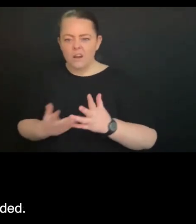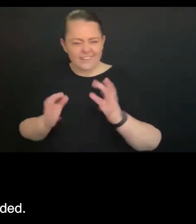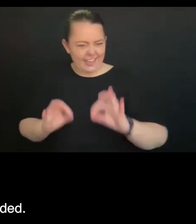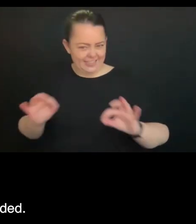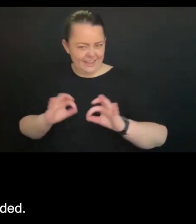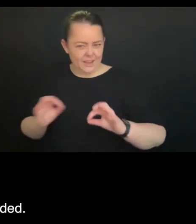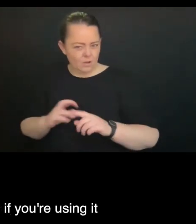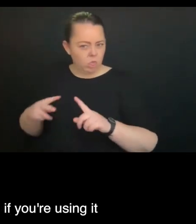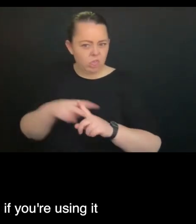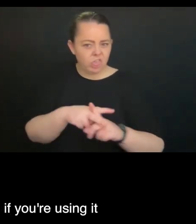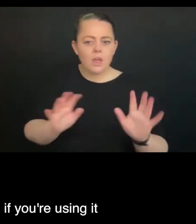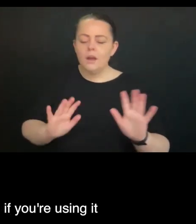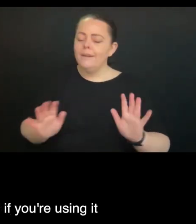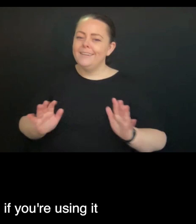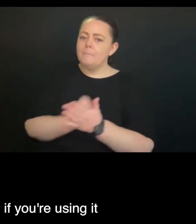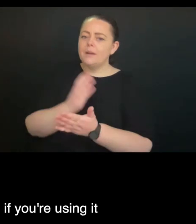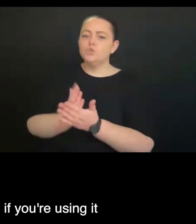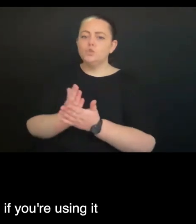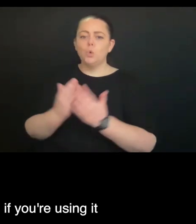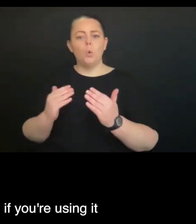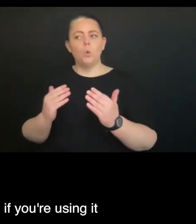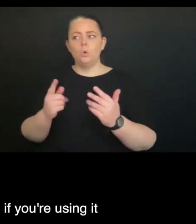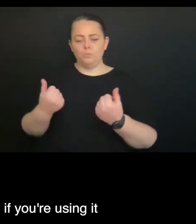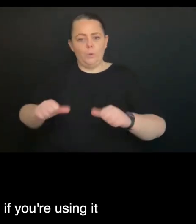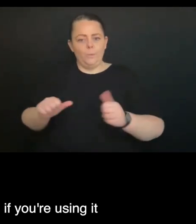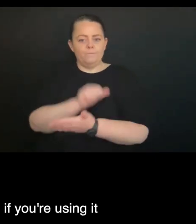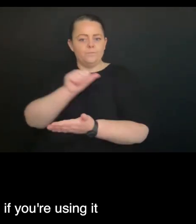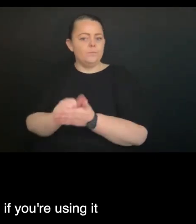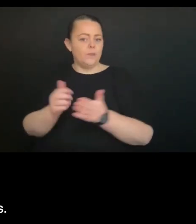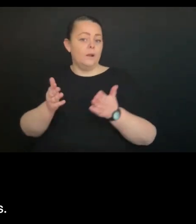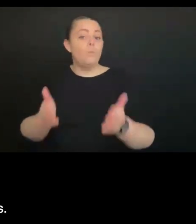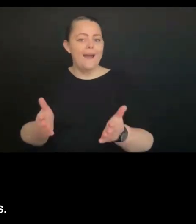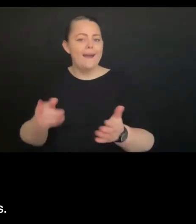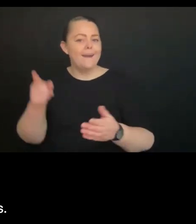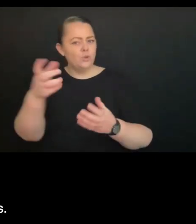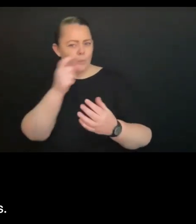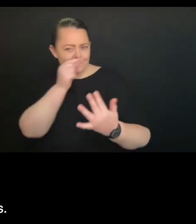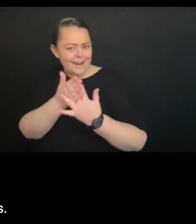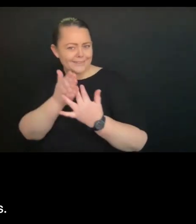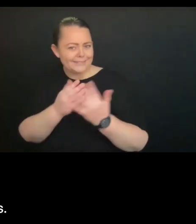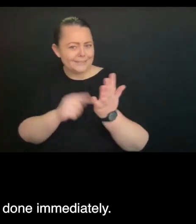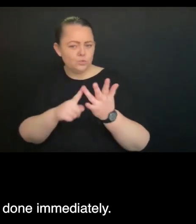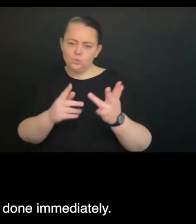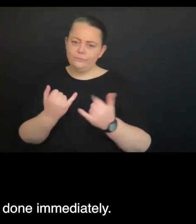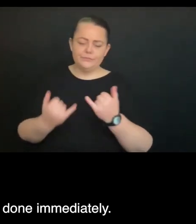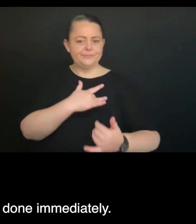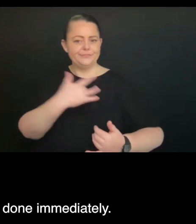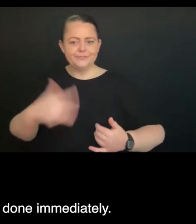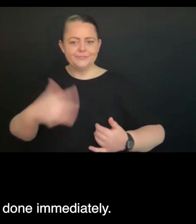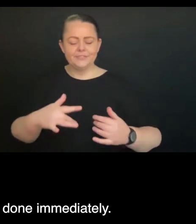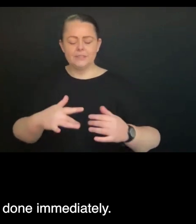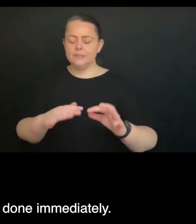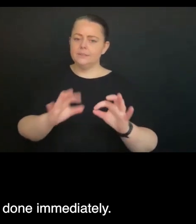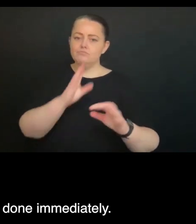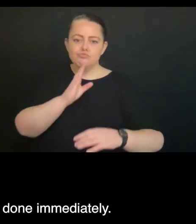So that's what's intended. So that we want you to use it. And if you're using it, these are the rules. But it isn't